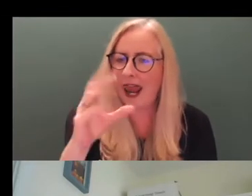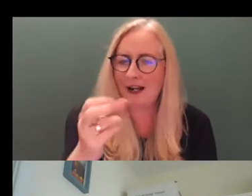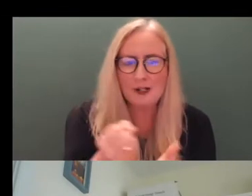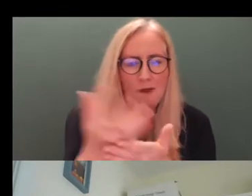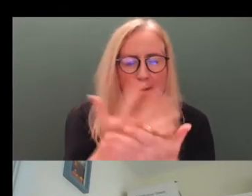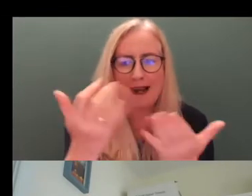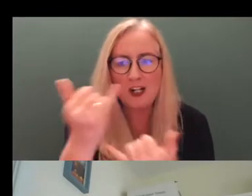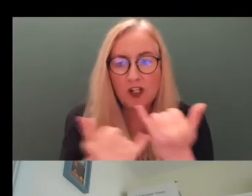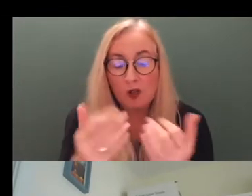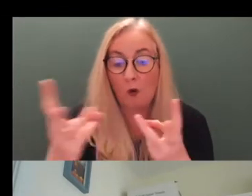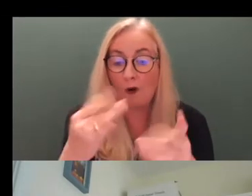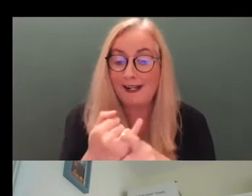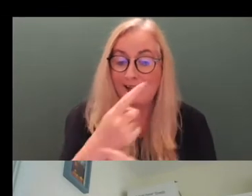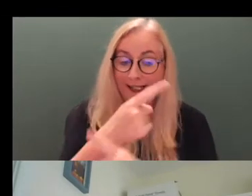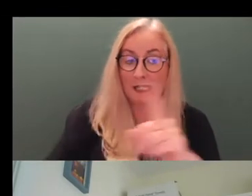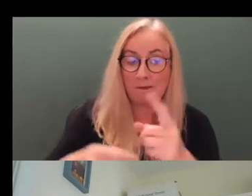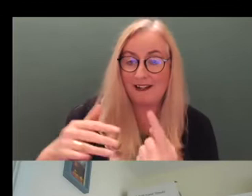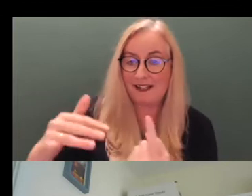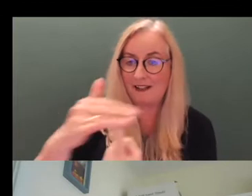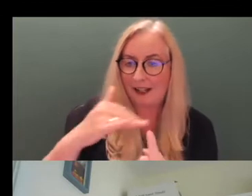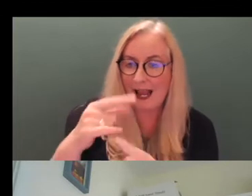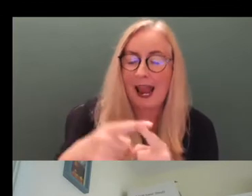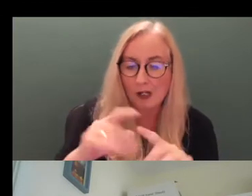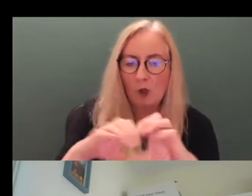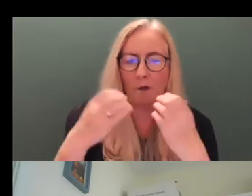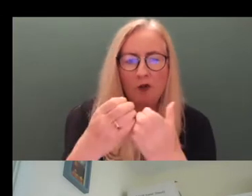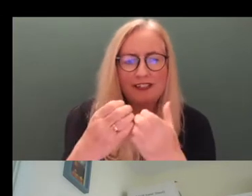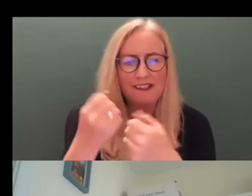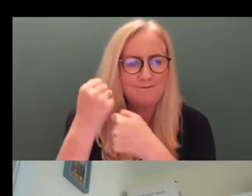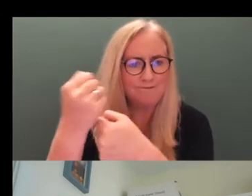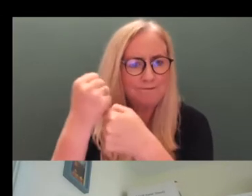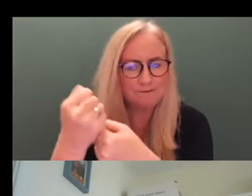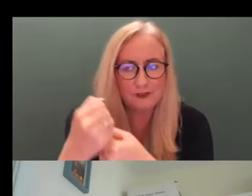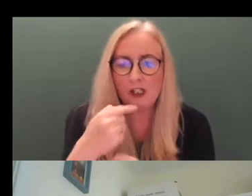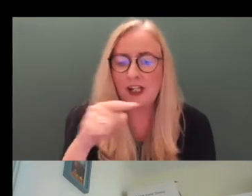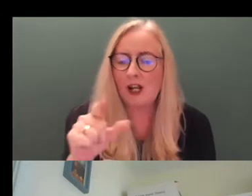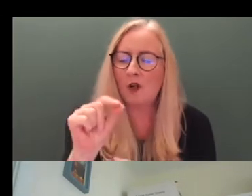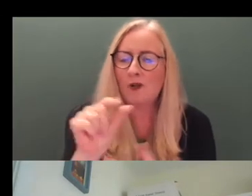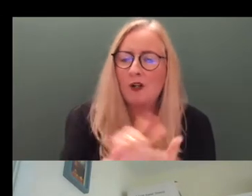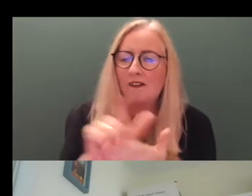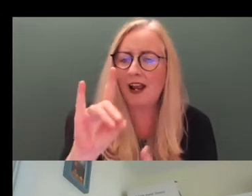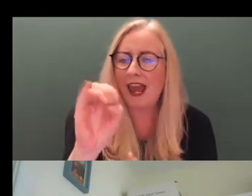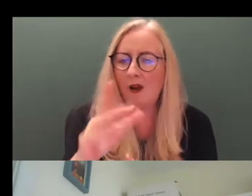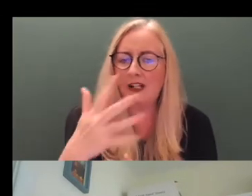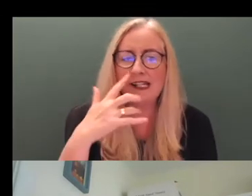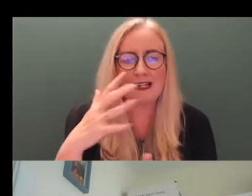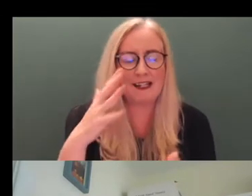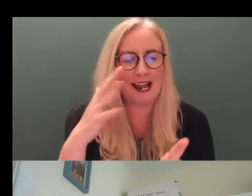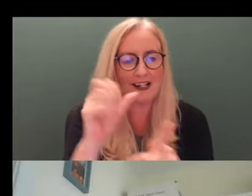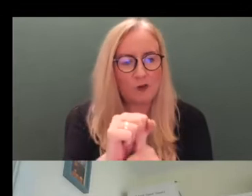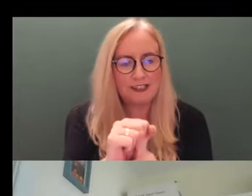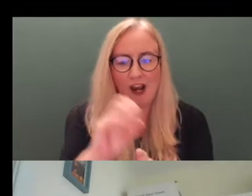working in the disability sector and in community activism. In 2012, Helen was diagnosed with early onset